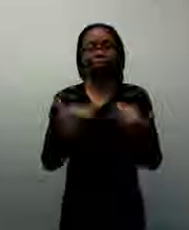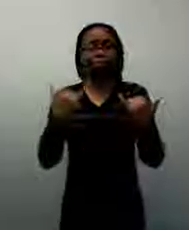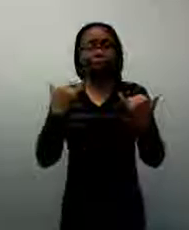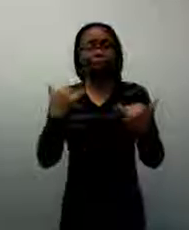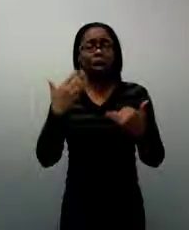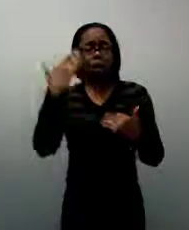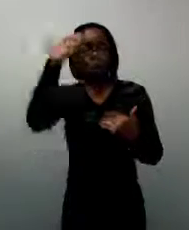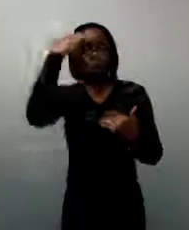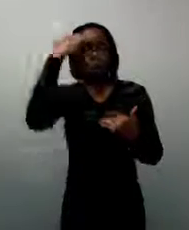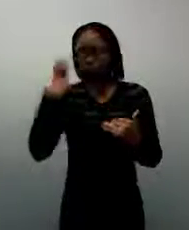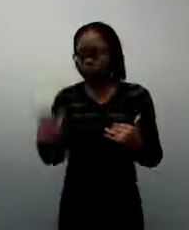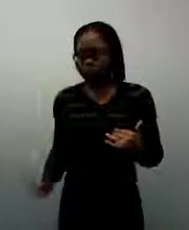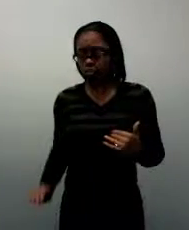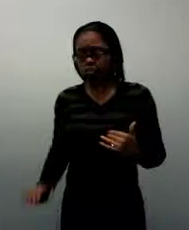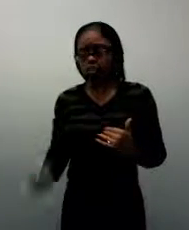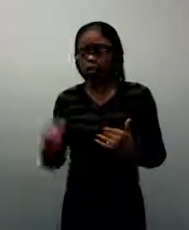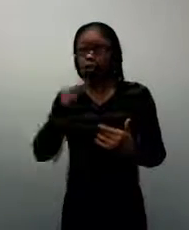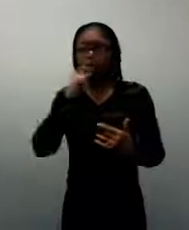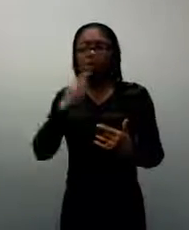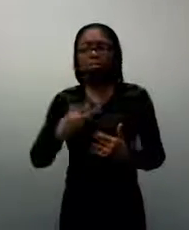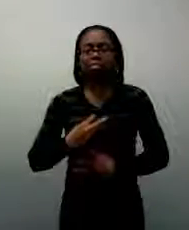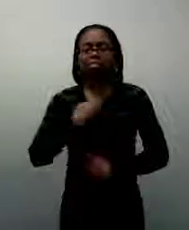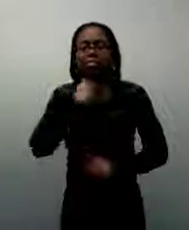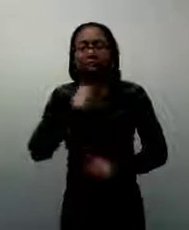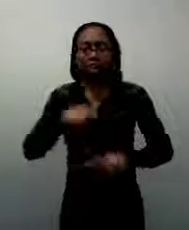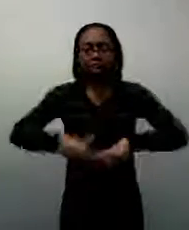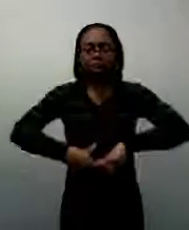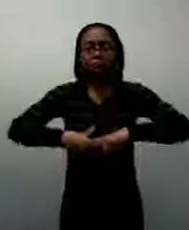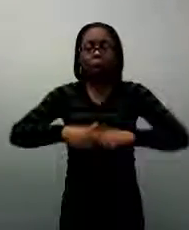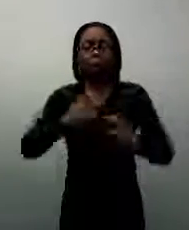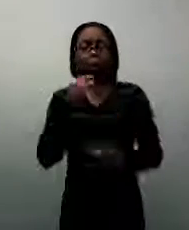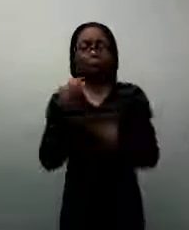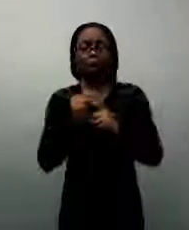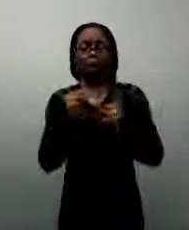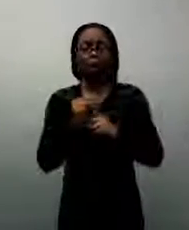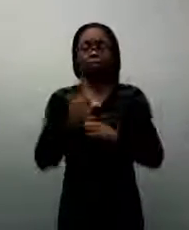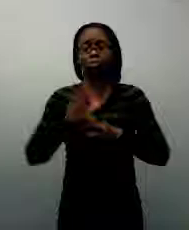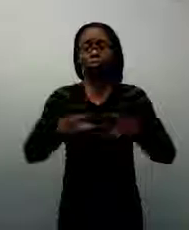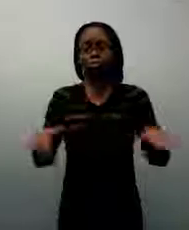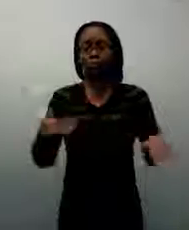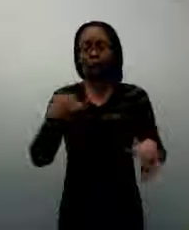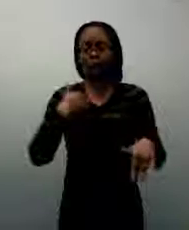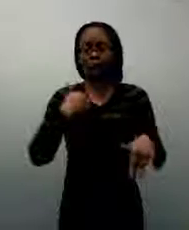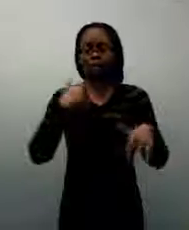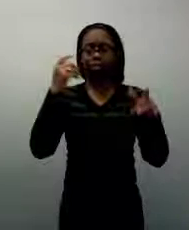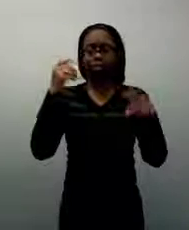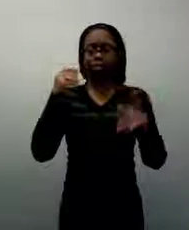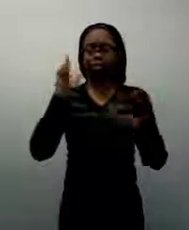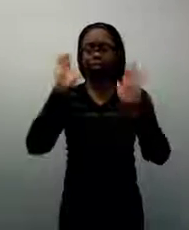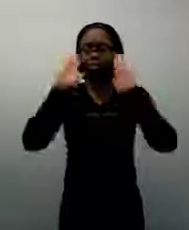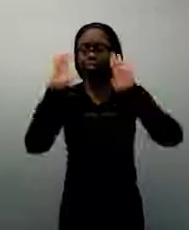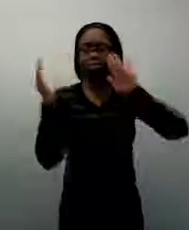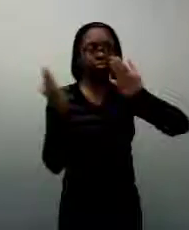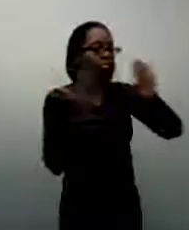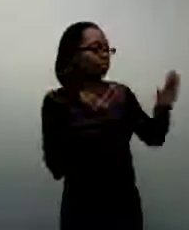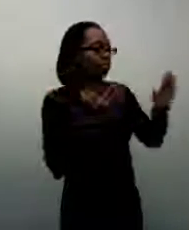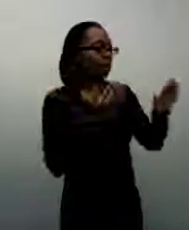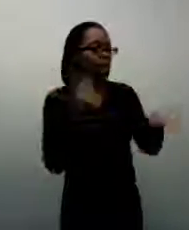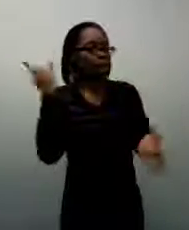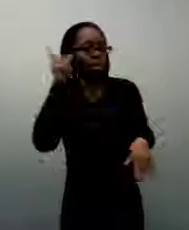on reading every single word. Children many times don't have the attention span to be able to listen to the whole story. They just want to spend